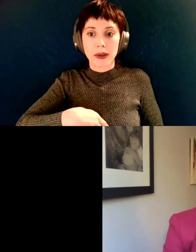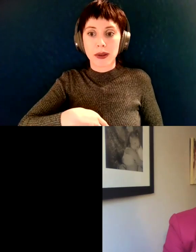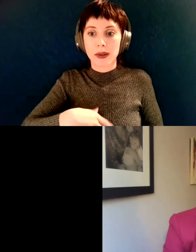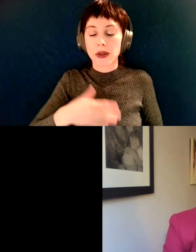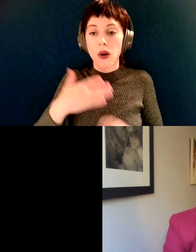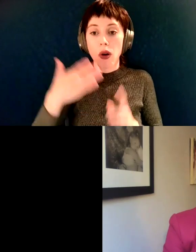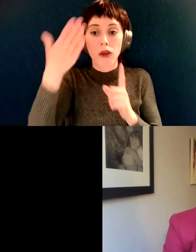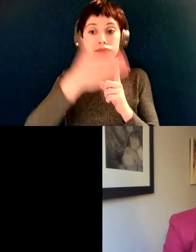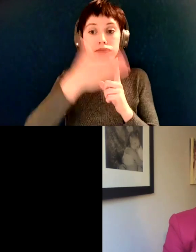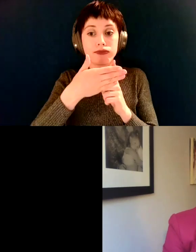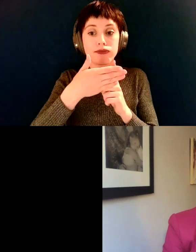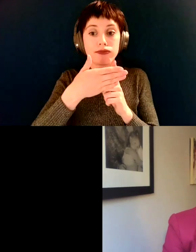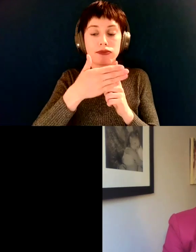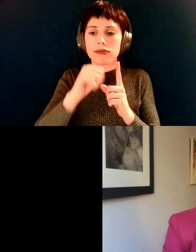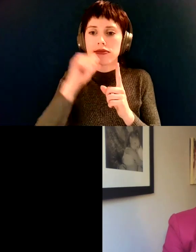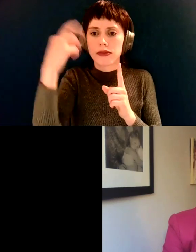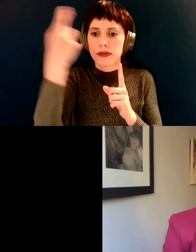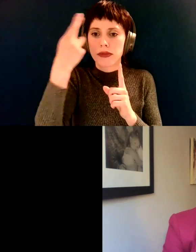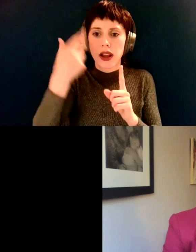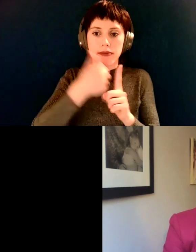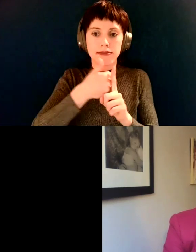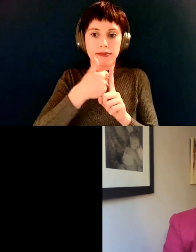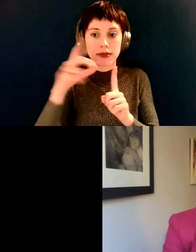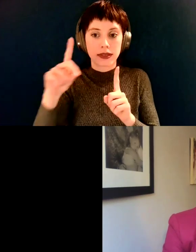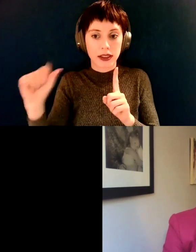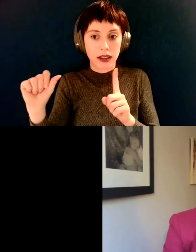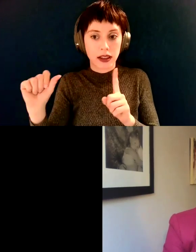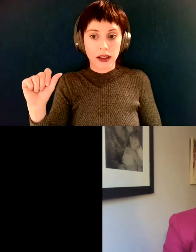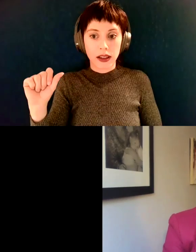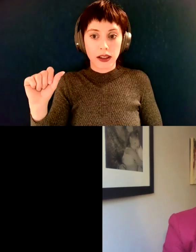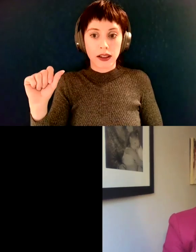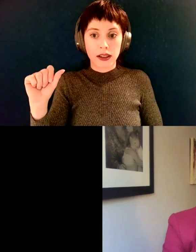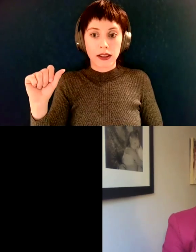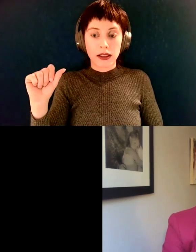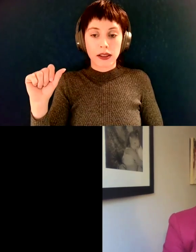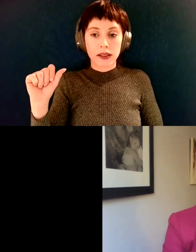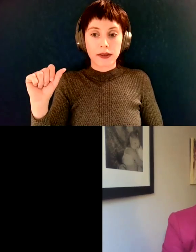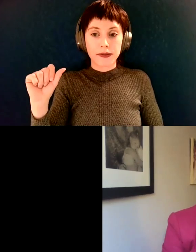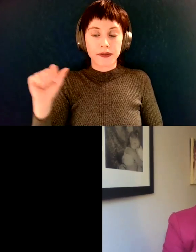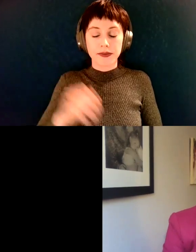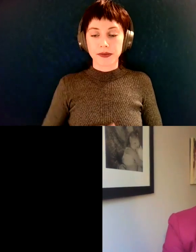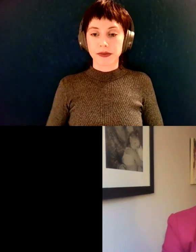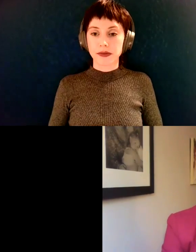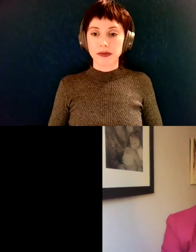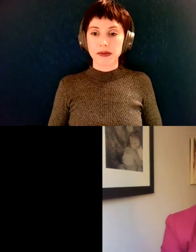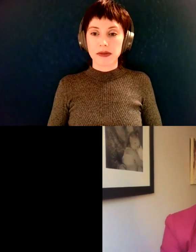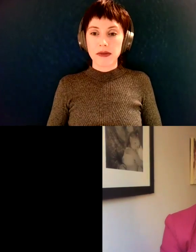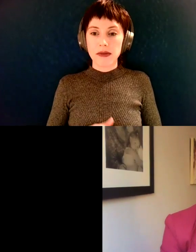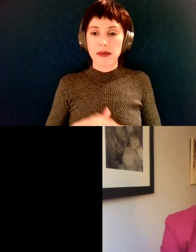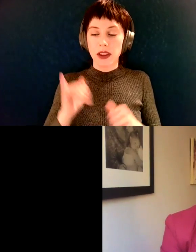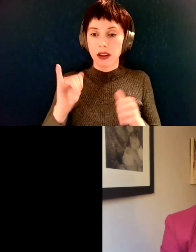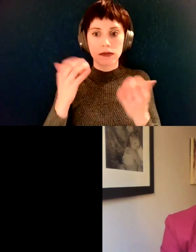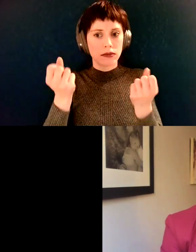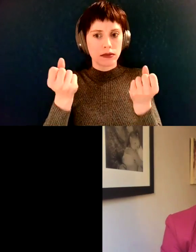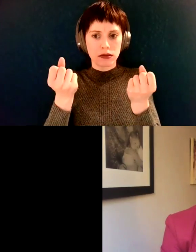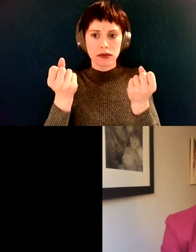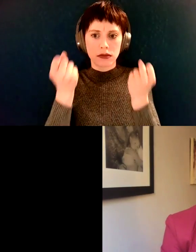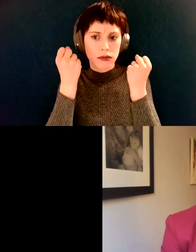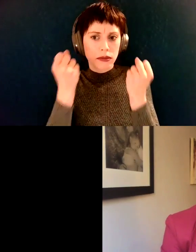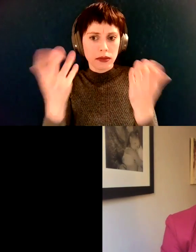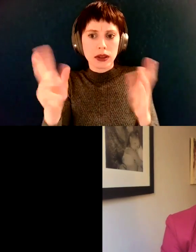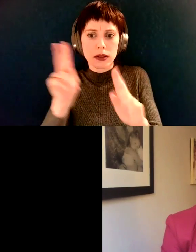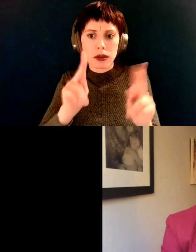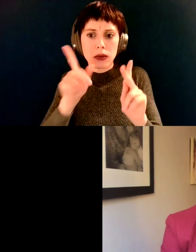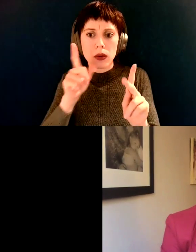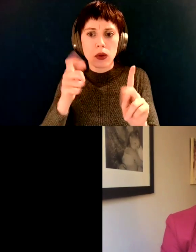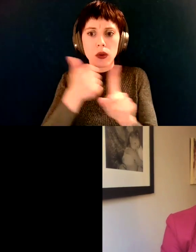with a disability in their life. I feel like that unseen number of people must be a really difficult place